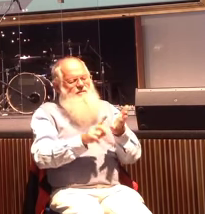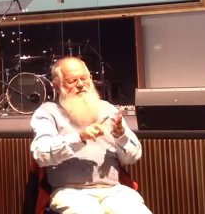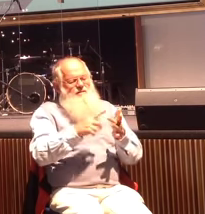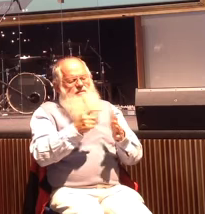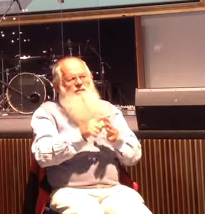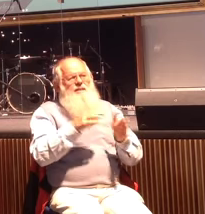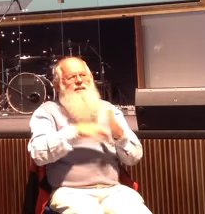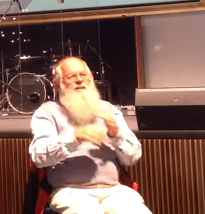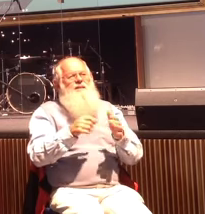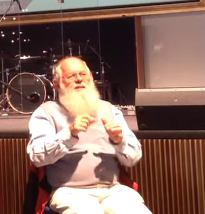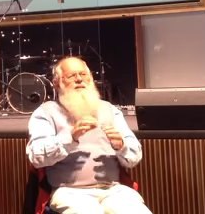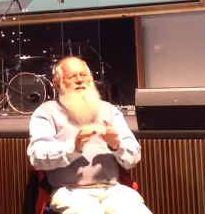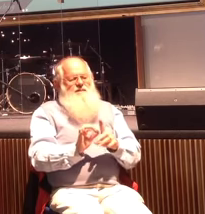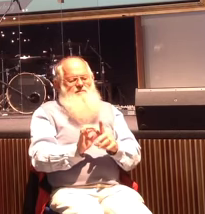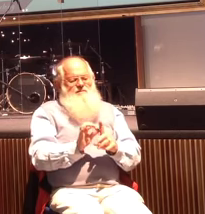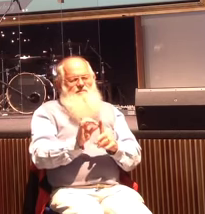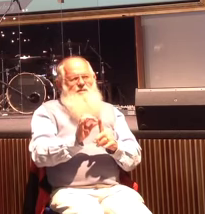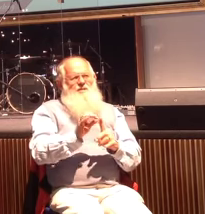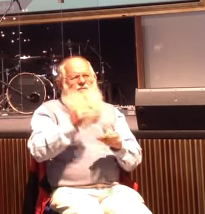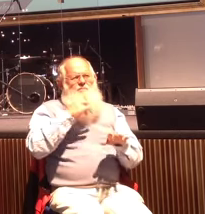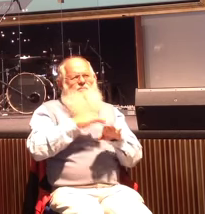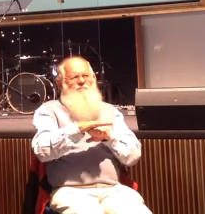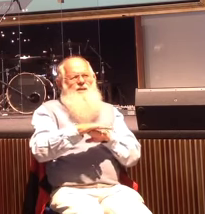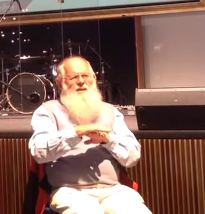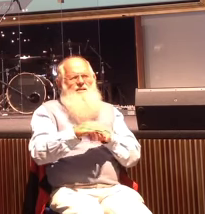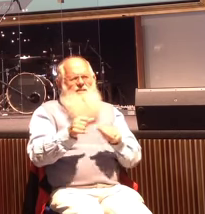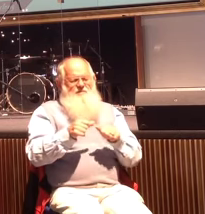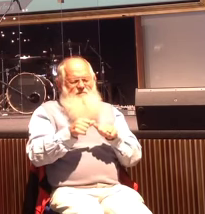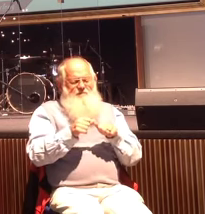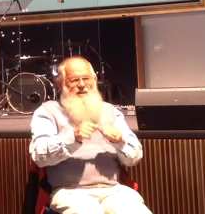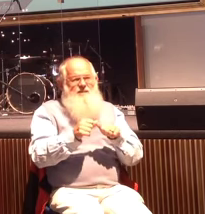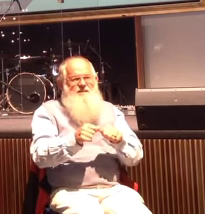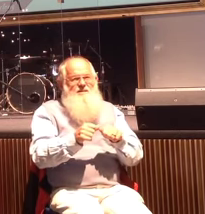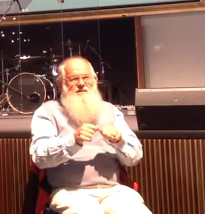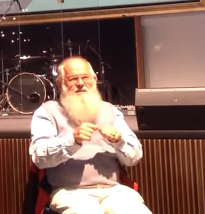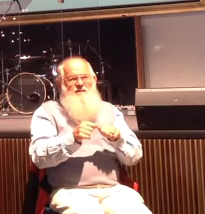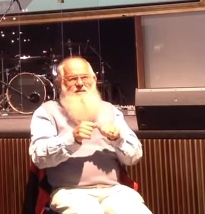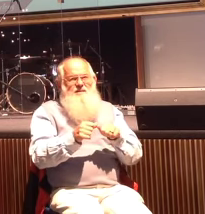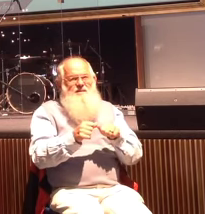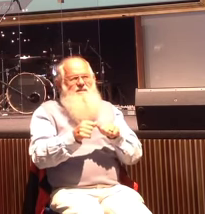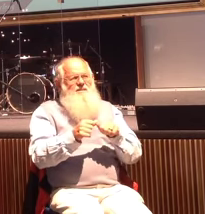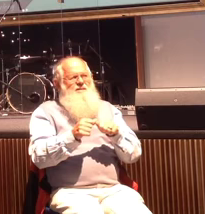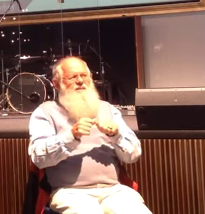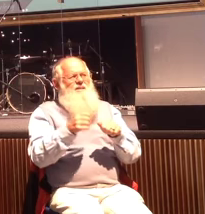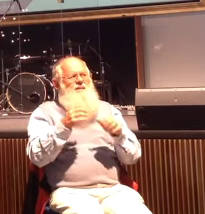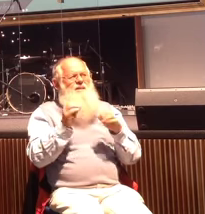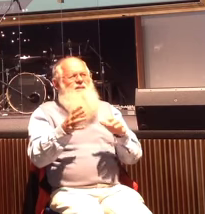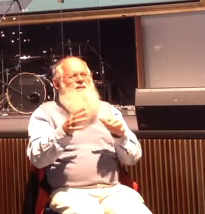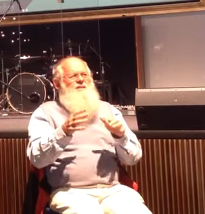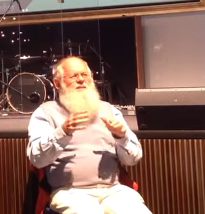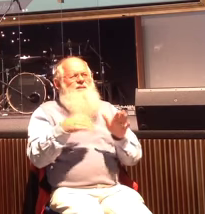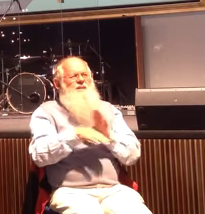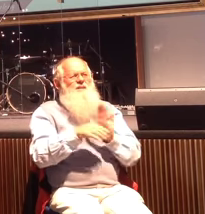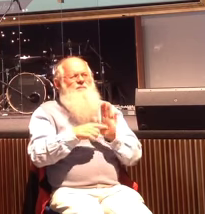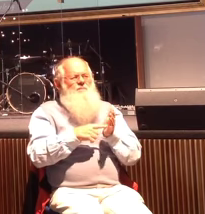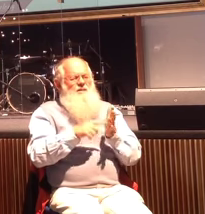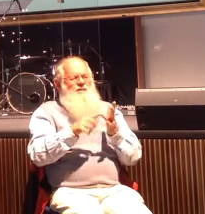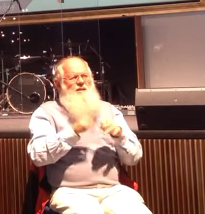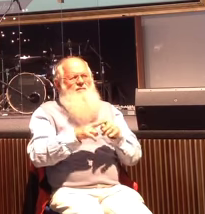it went down into this little giving set, which is like a chamber, so you could really rush the fluid into the patient. And in the midst of my despair, I